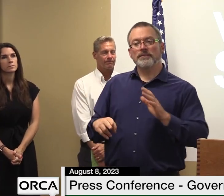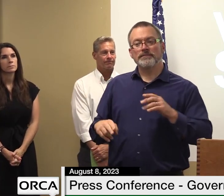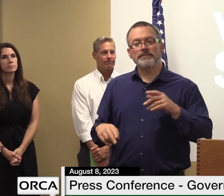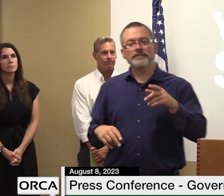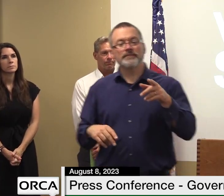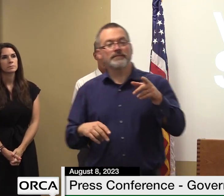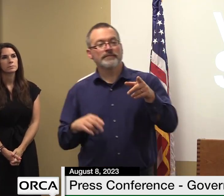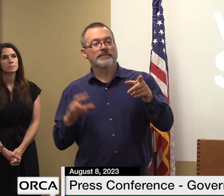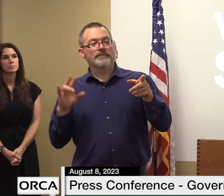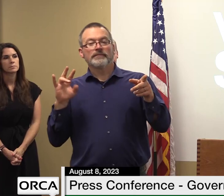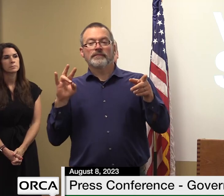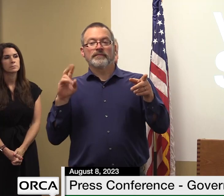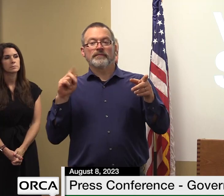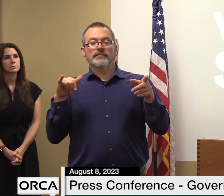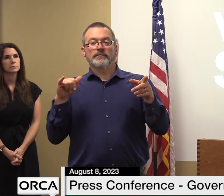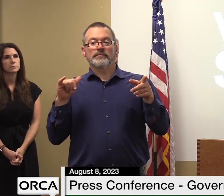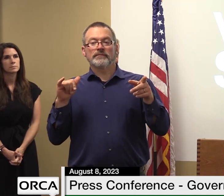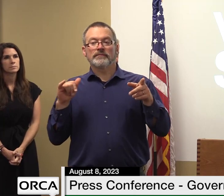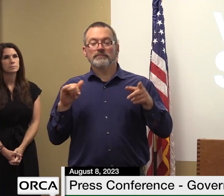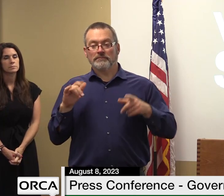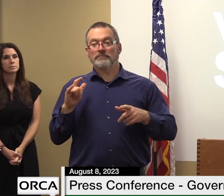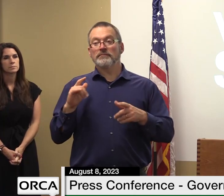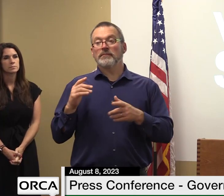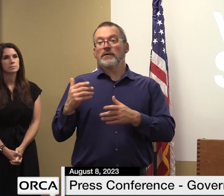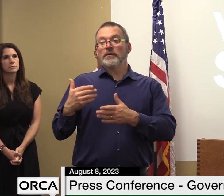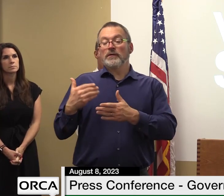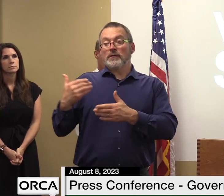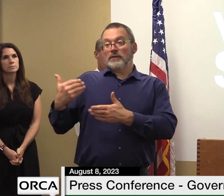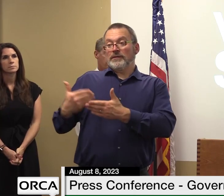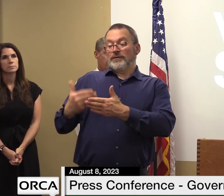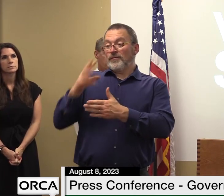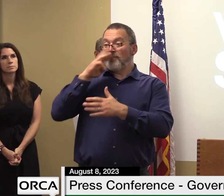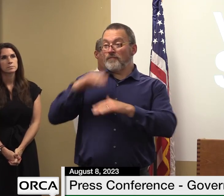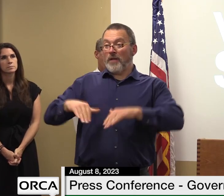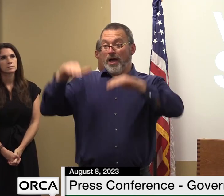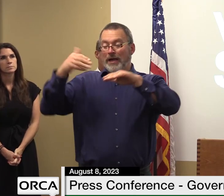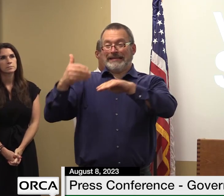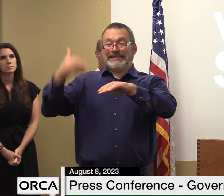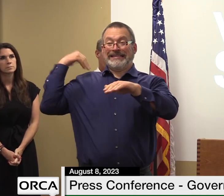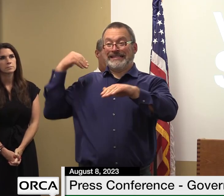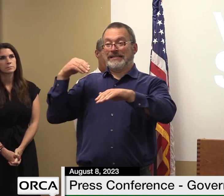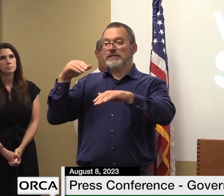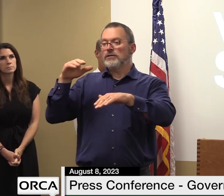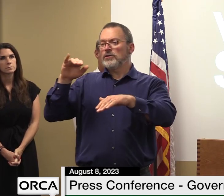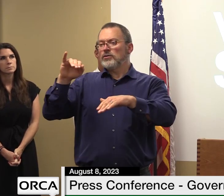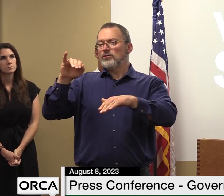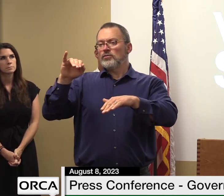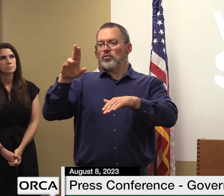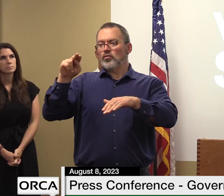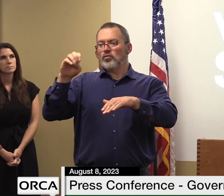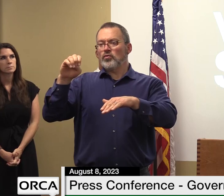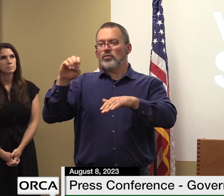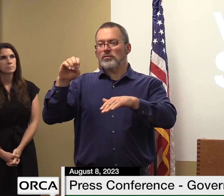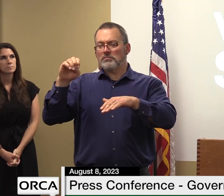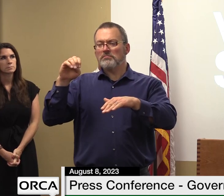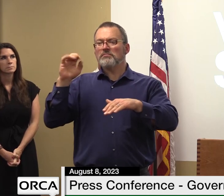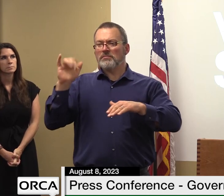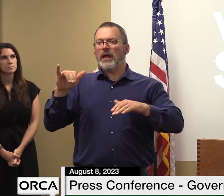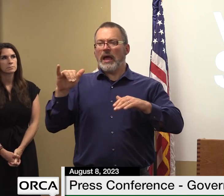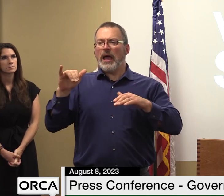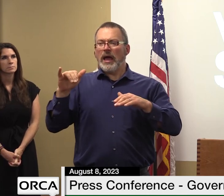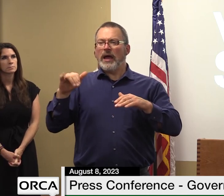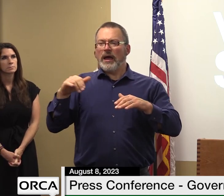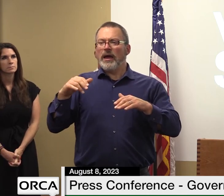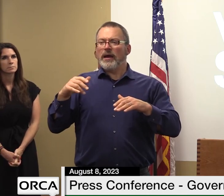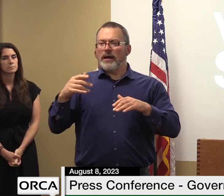just a few weeks before the flood there was a massive pink pig that was blown up on church street in burlington and it